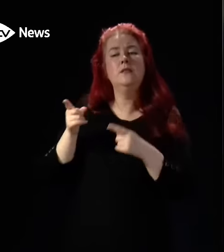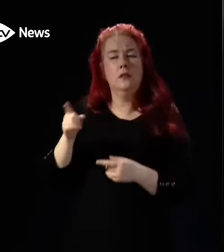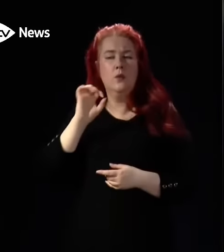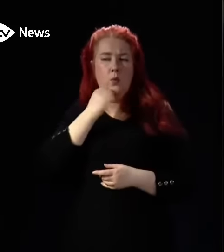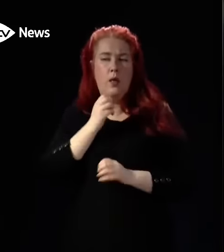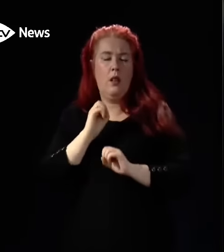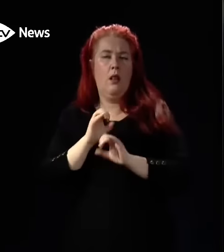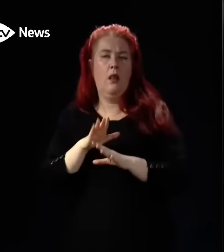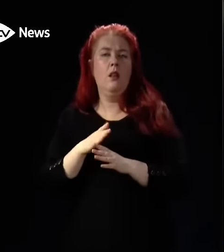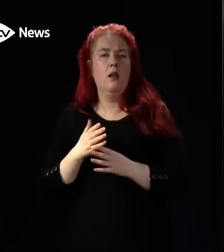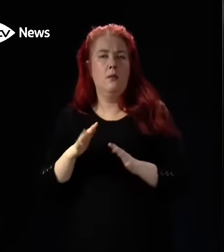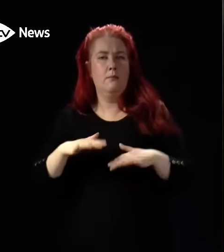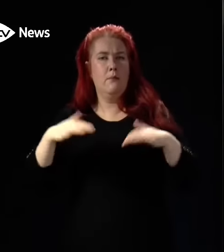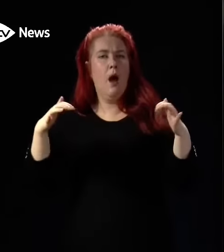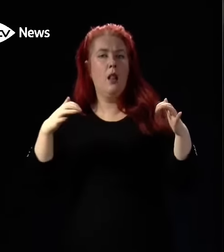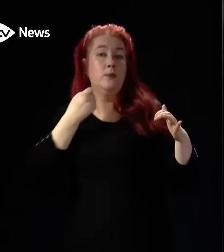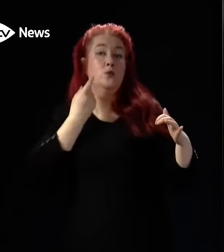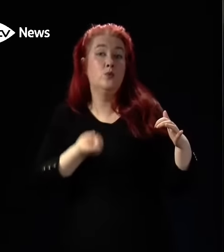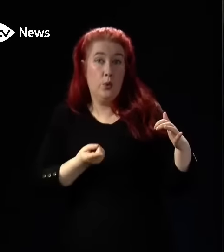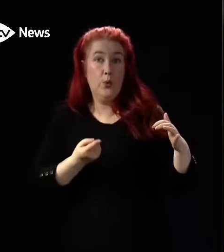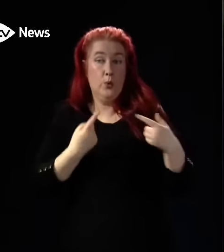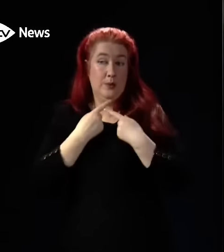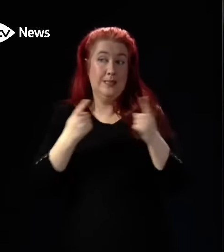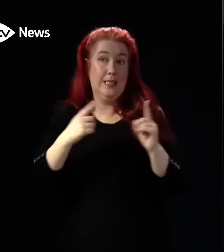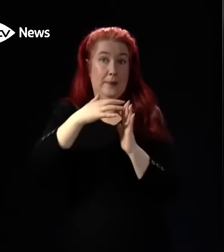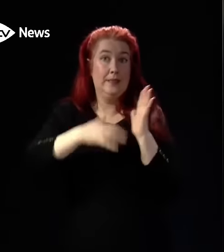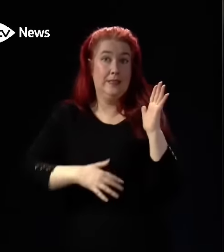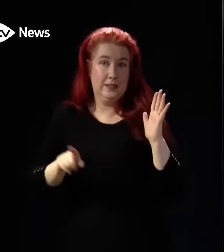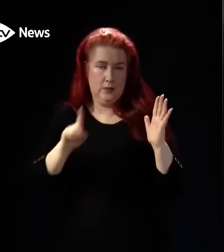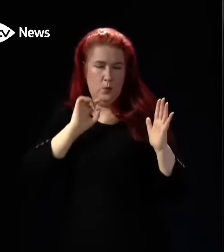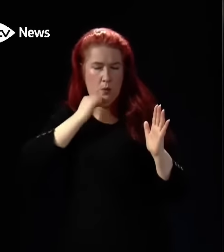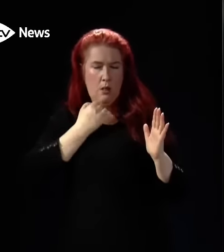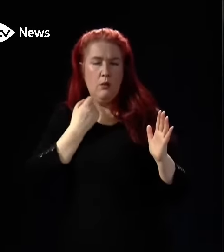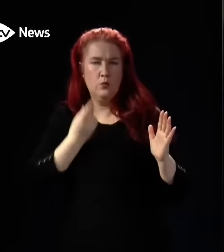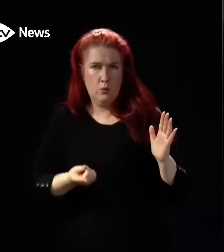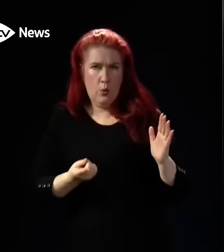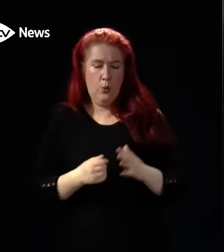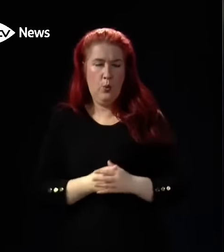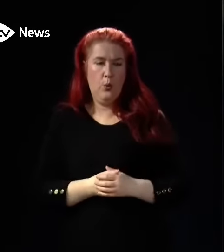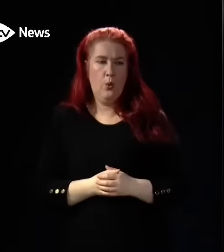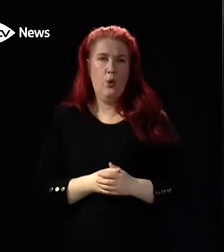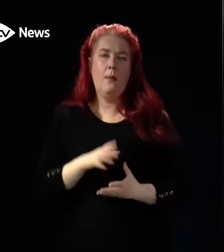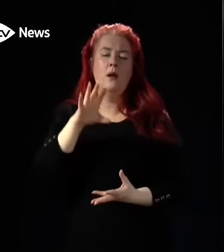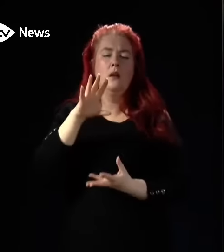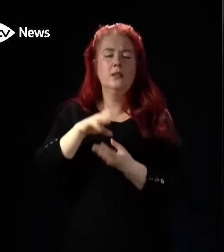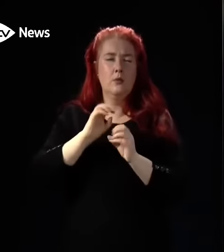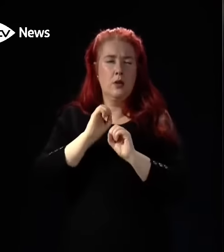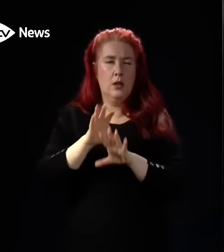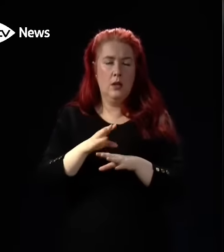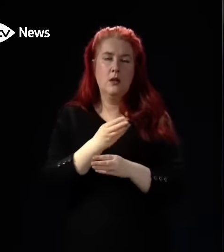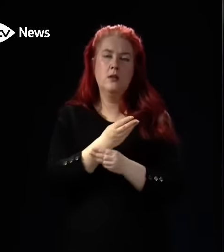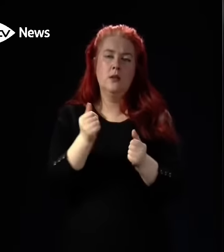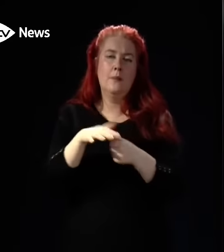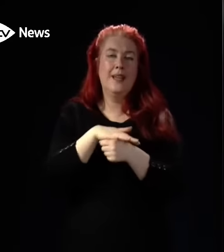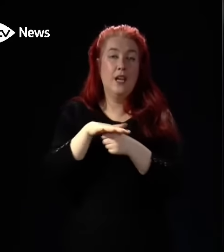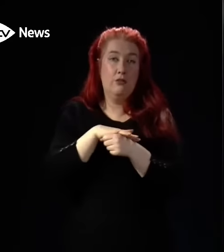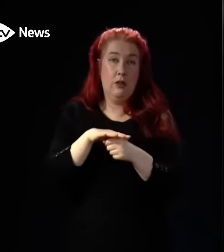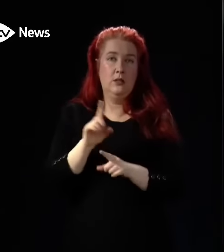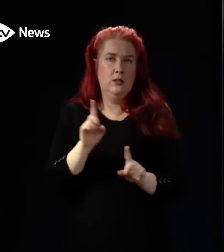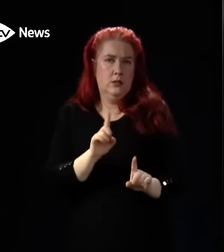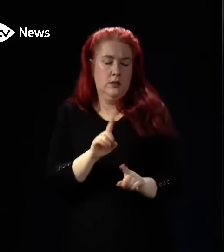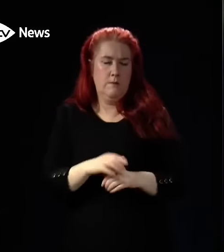detail to Parliament in a statement tomorrow. But let me highlight in summary form some areas of